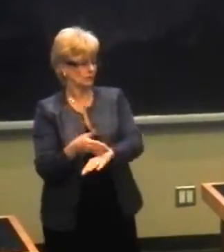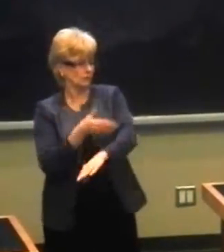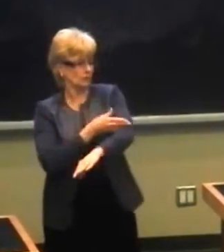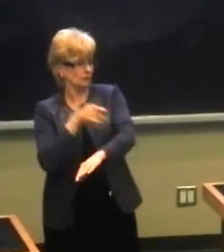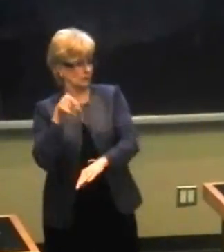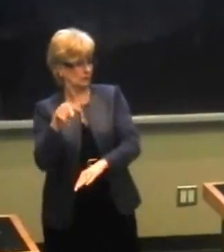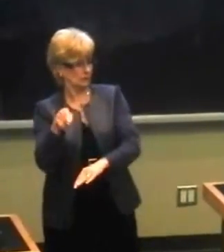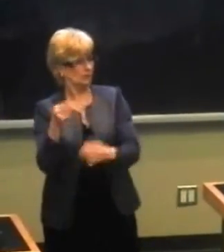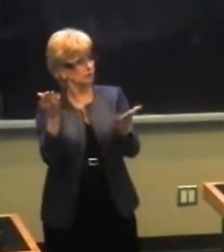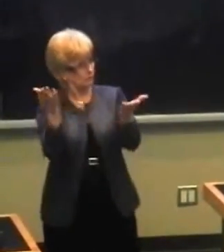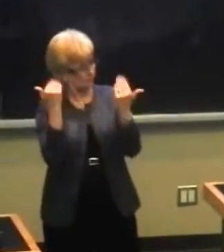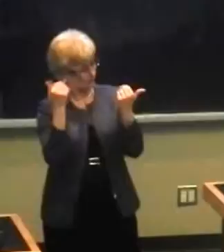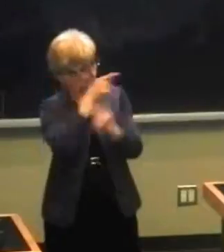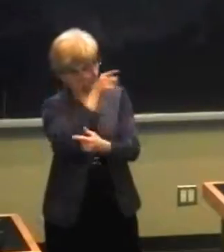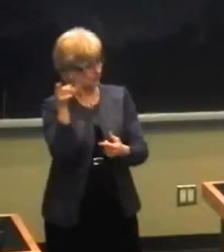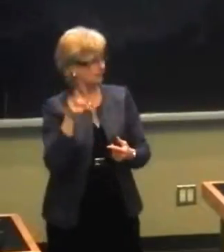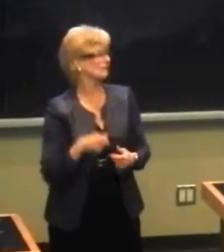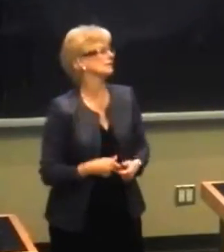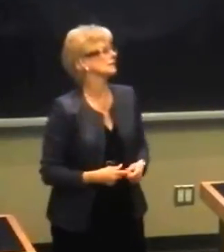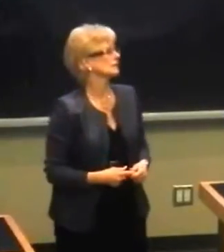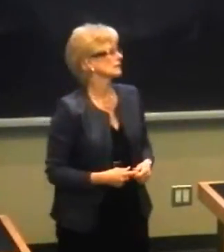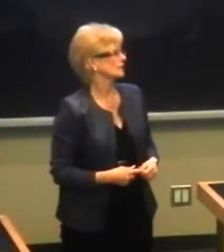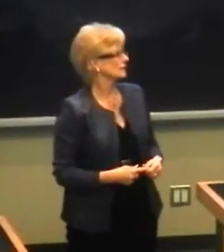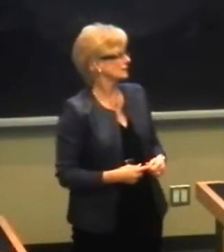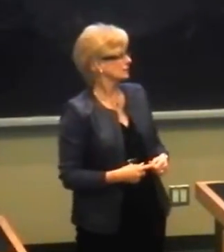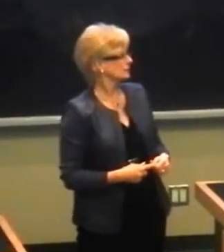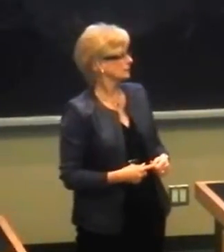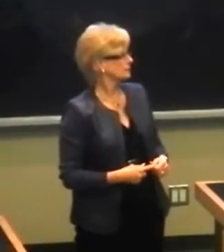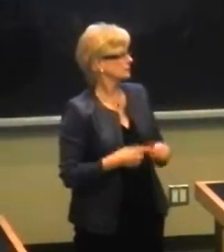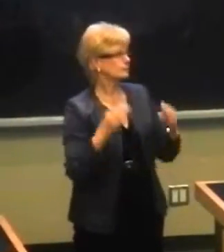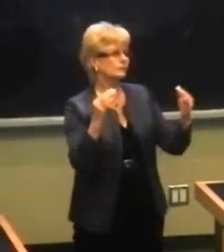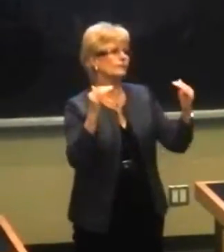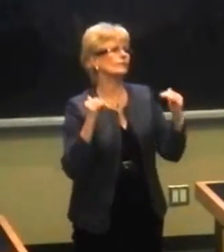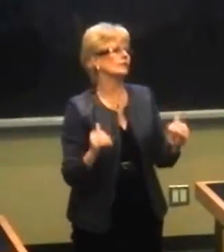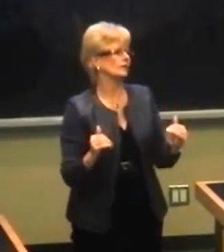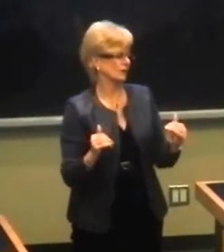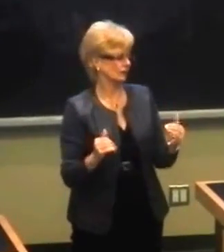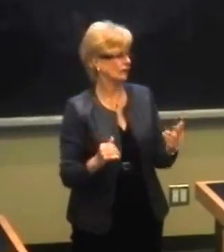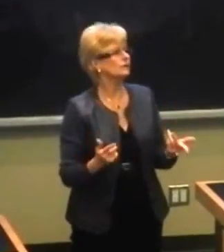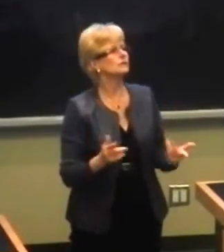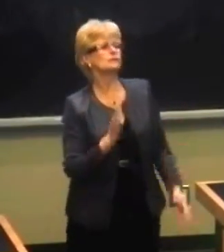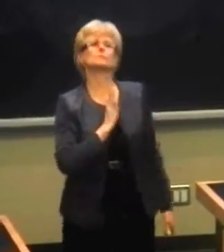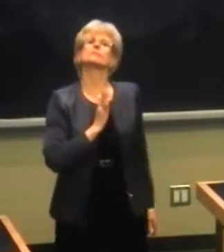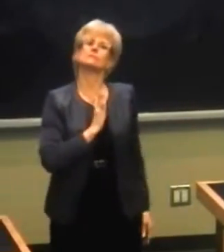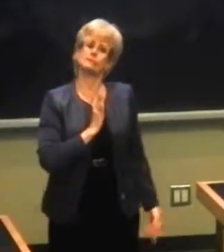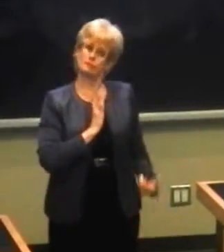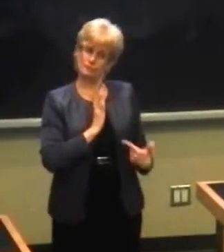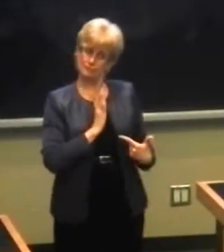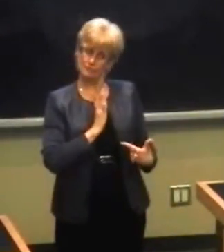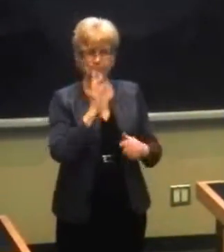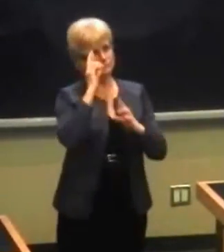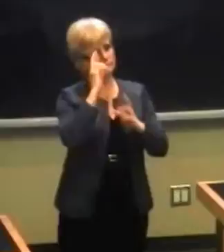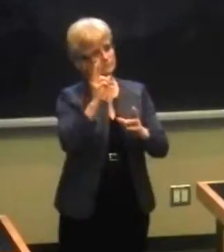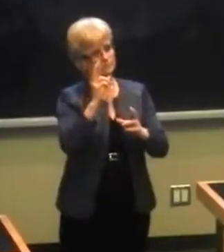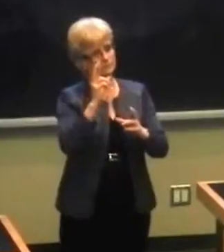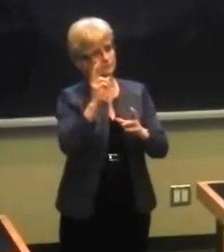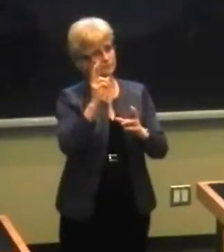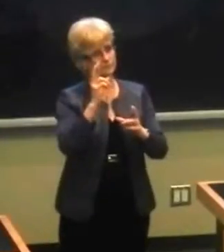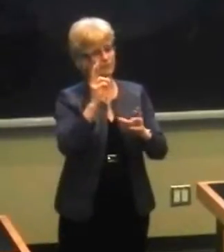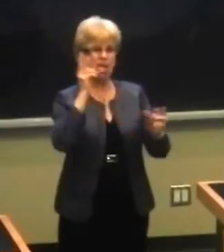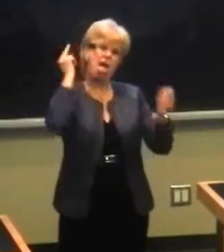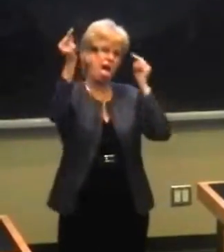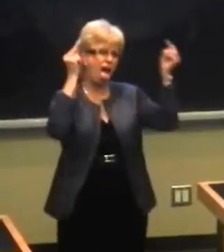TTC continue to improve the customer experience? Third, of course, we'd ask you to be civil. You know, respectful for